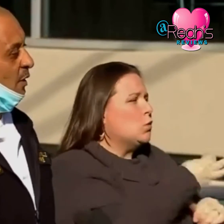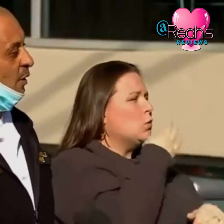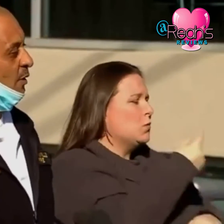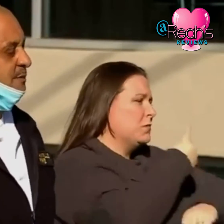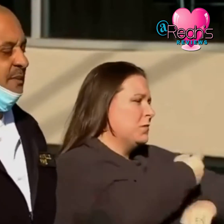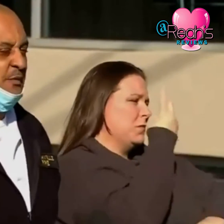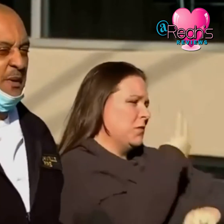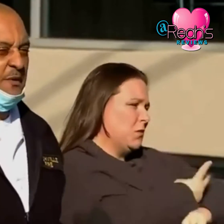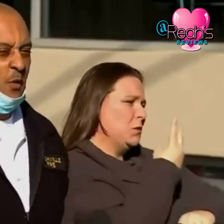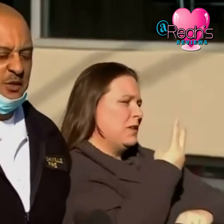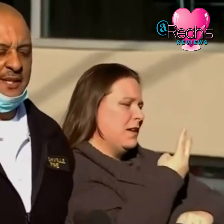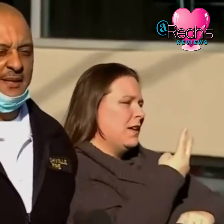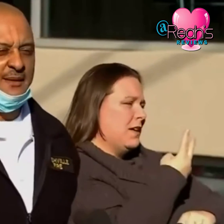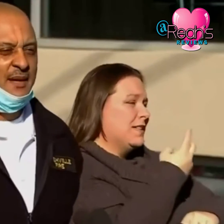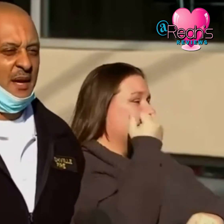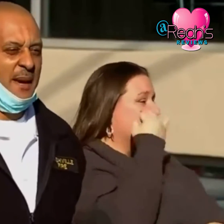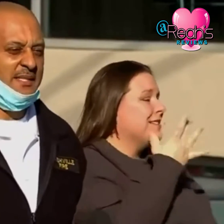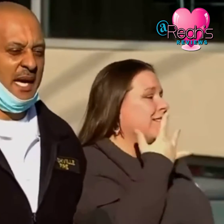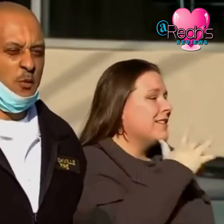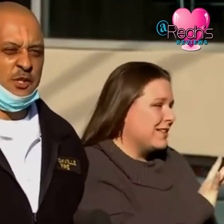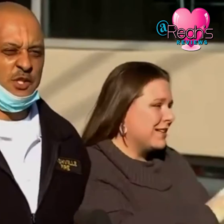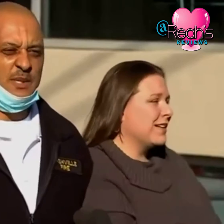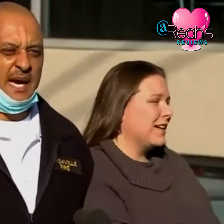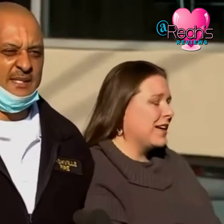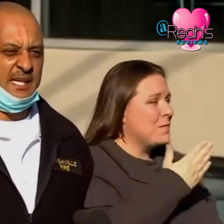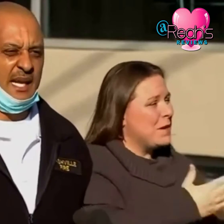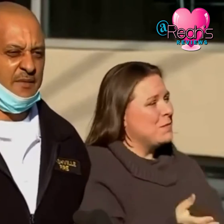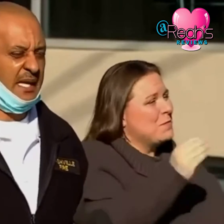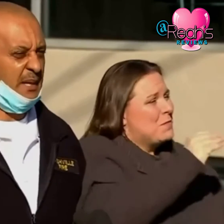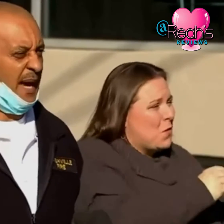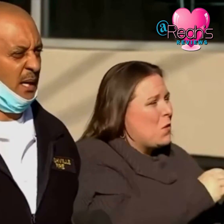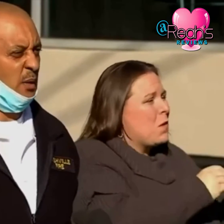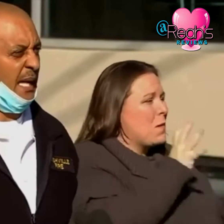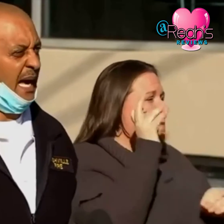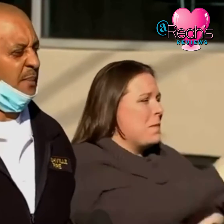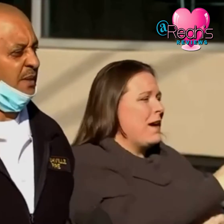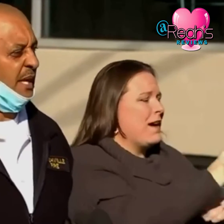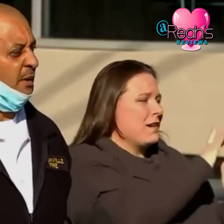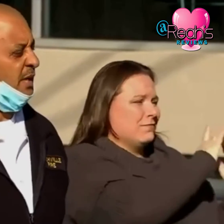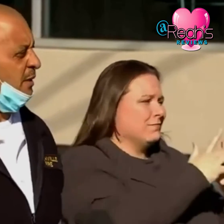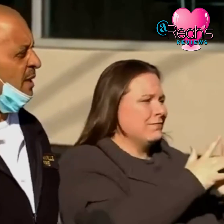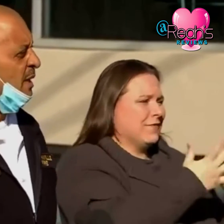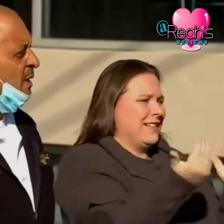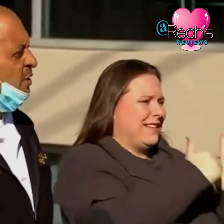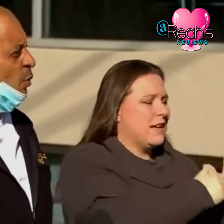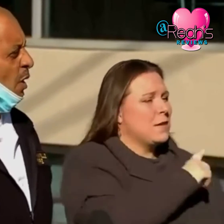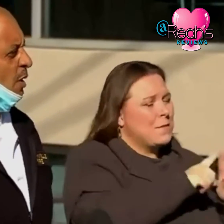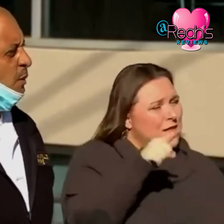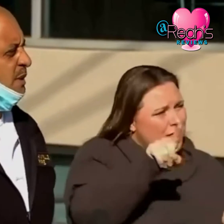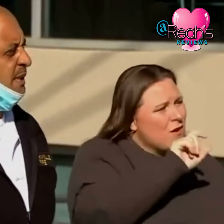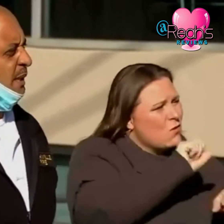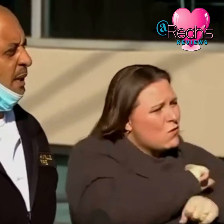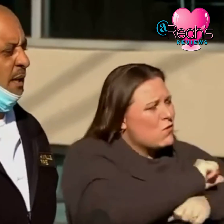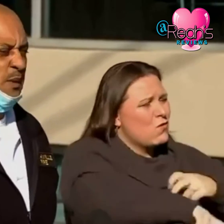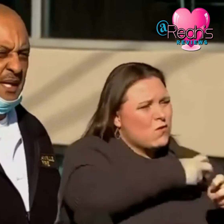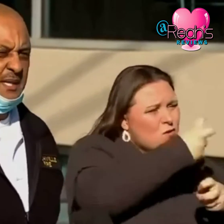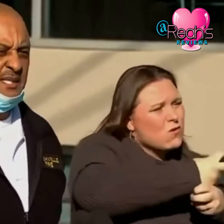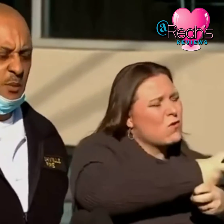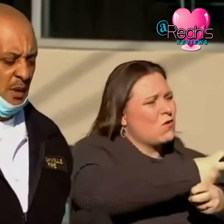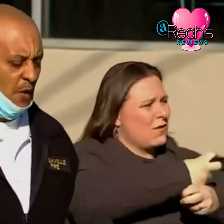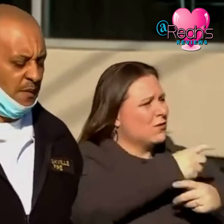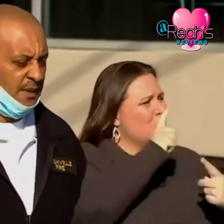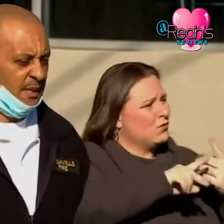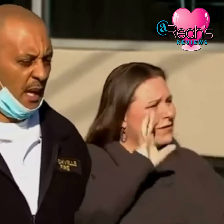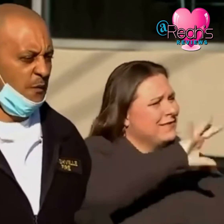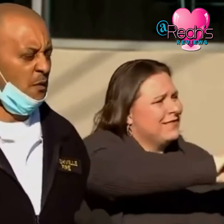day or if we're fortunate it may take one or two days to get everything back online but they're here to work with uh with